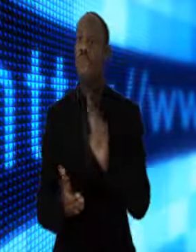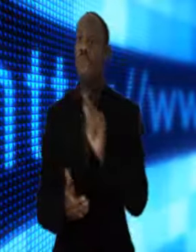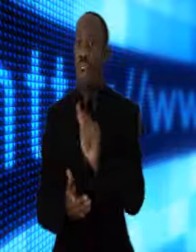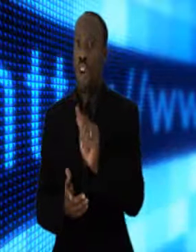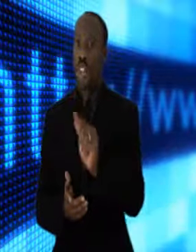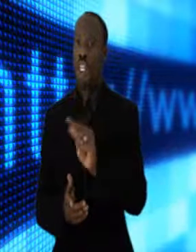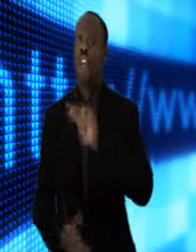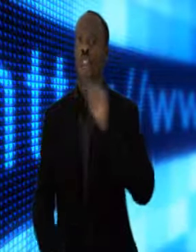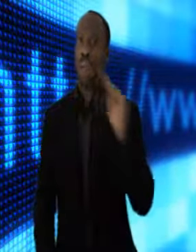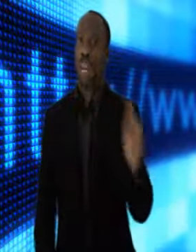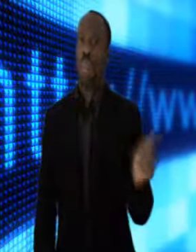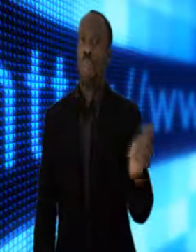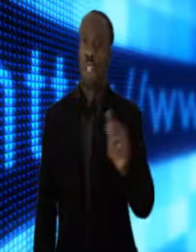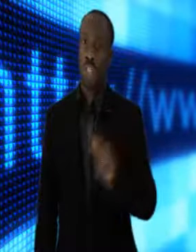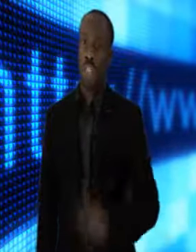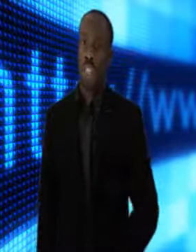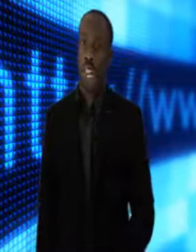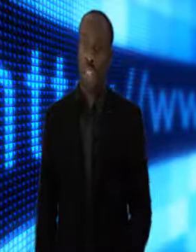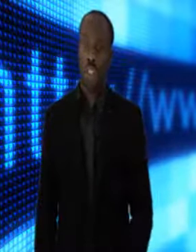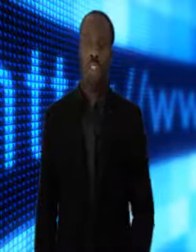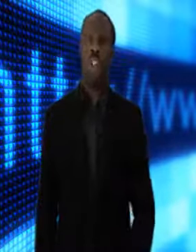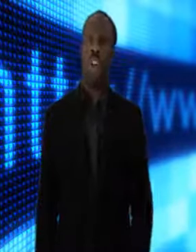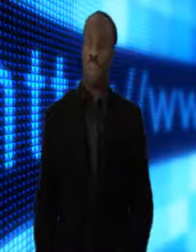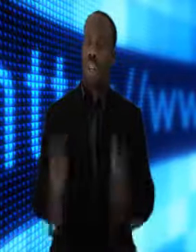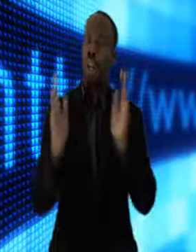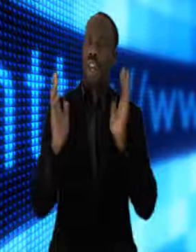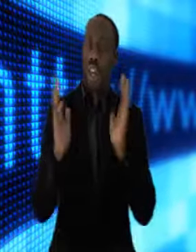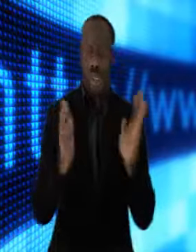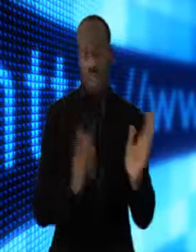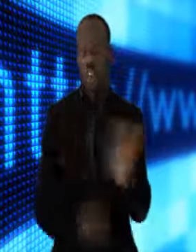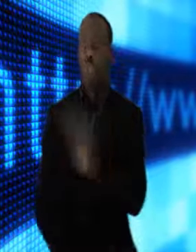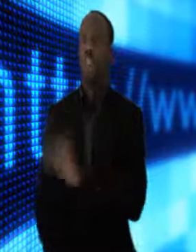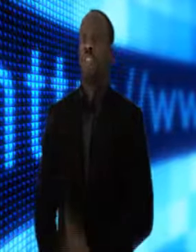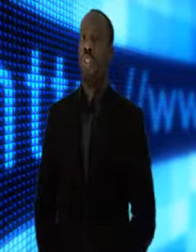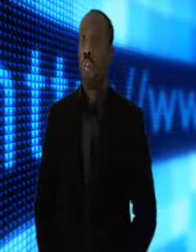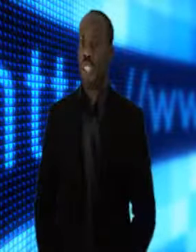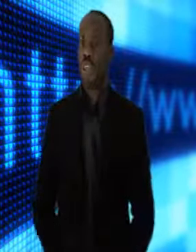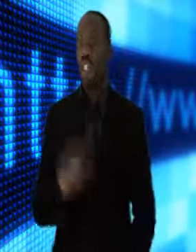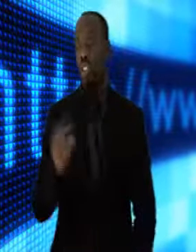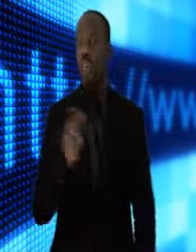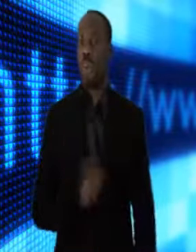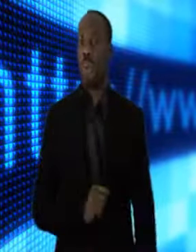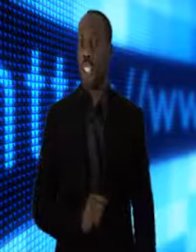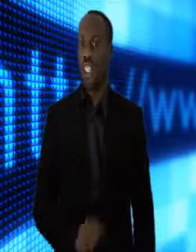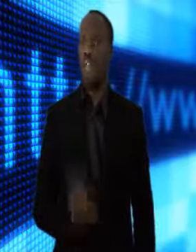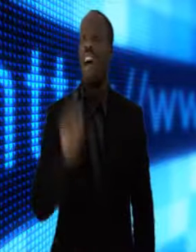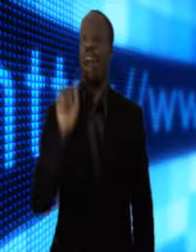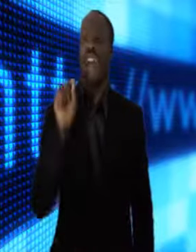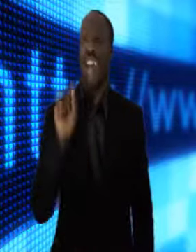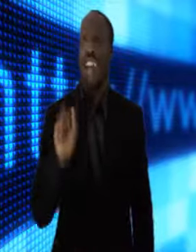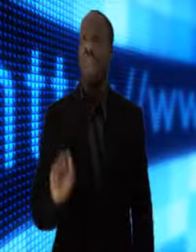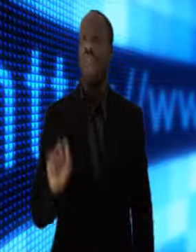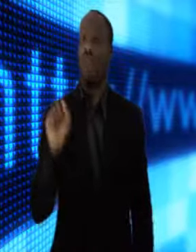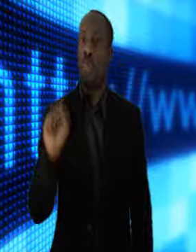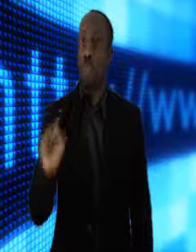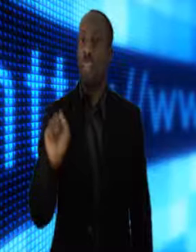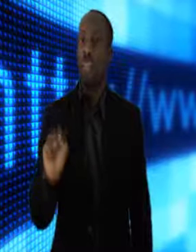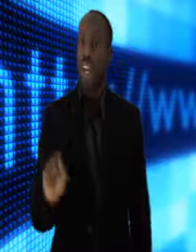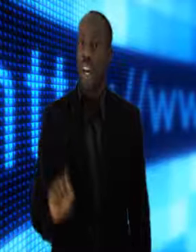words that people would understand. So, look through your notes and ask yourself a question. For every word in there,